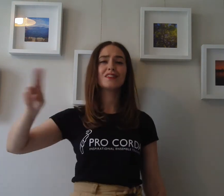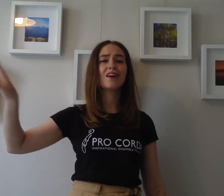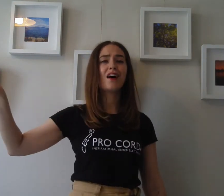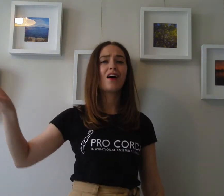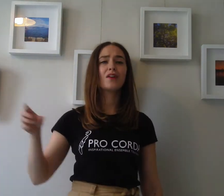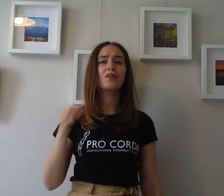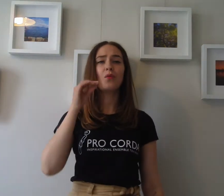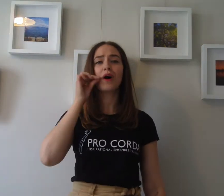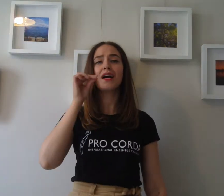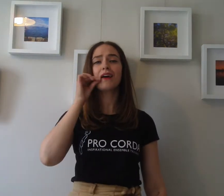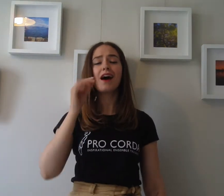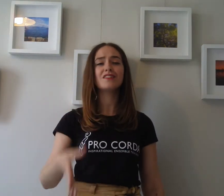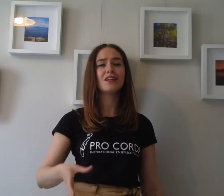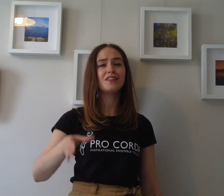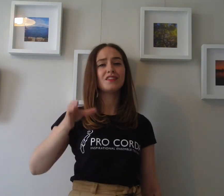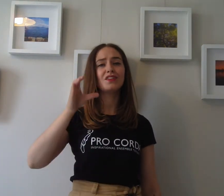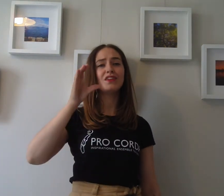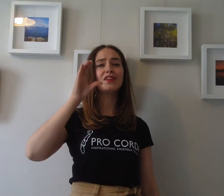unsung, no wine untasted.